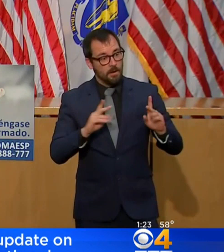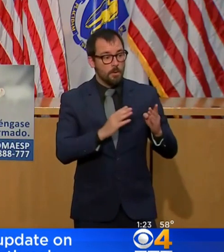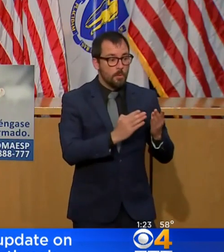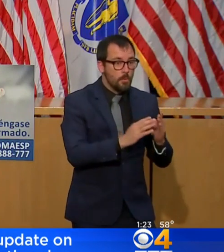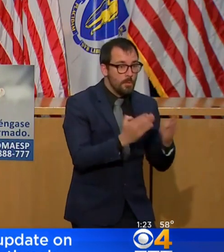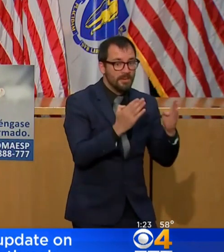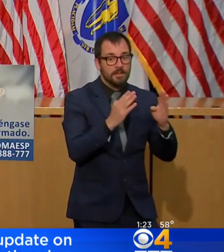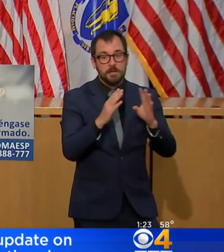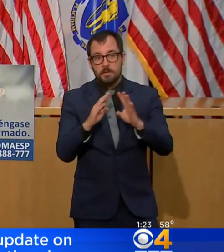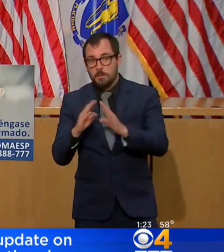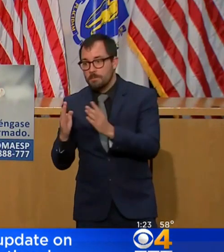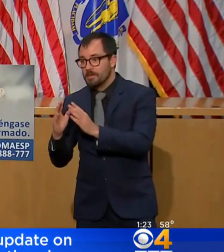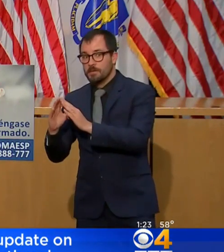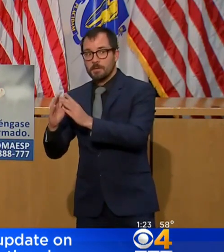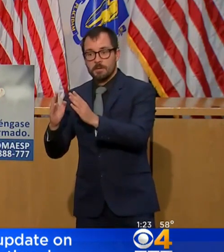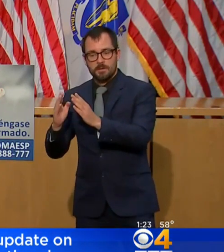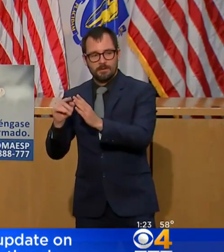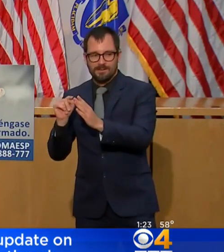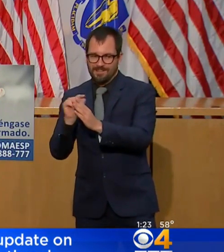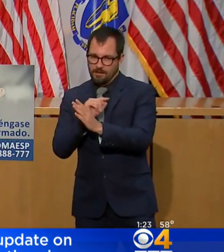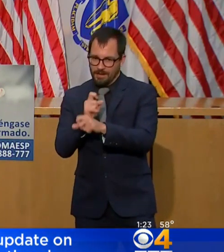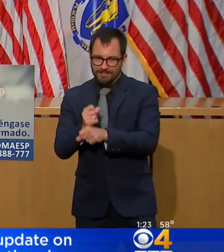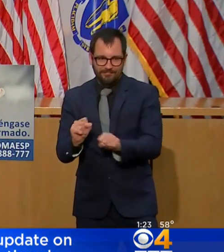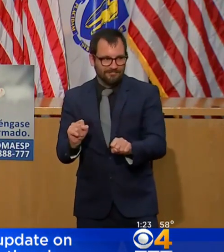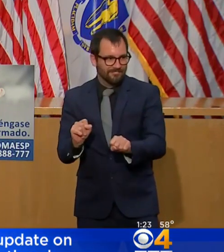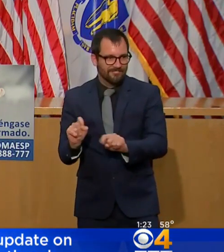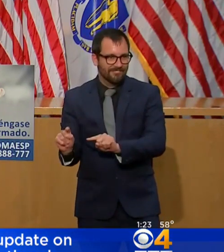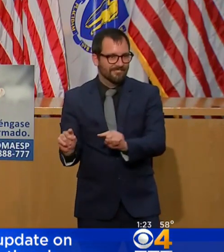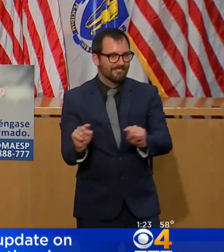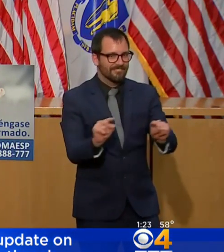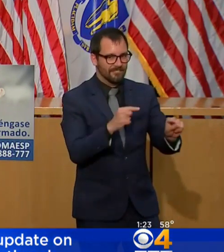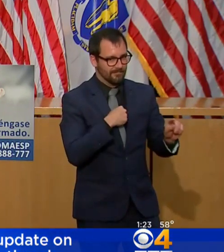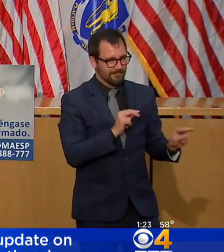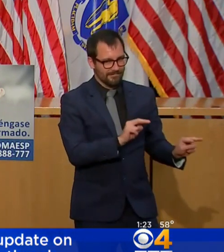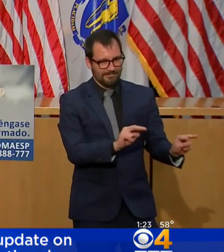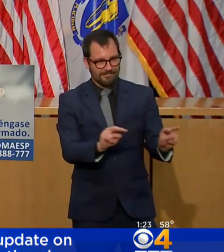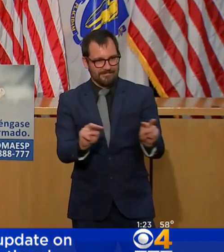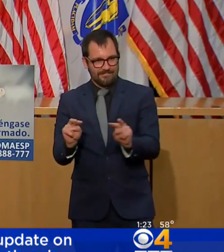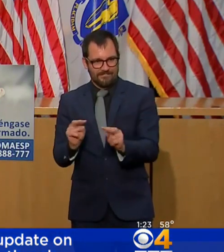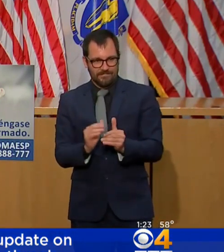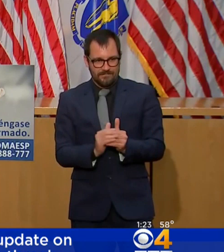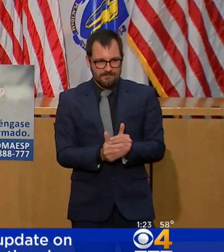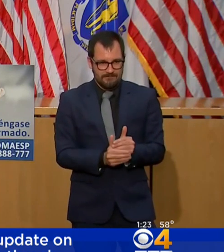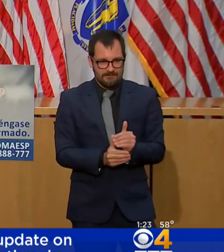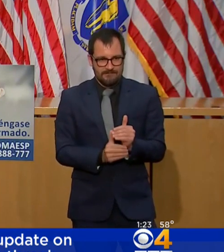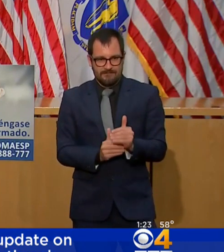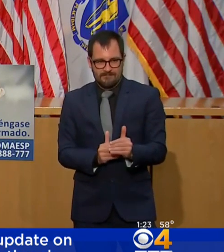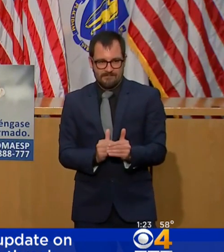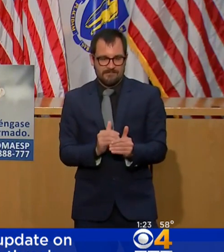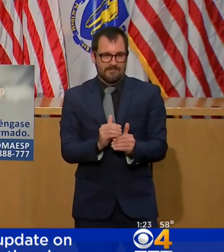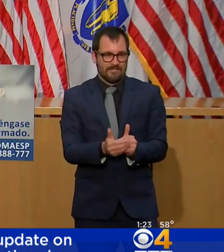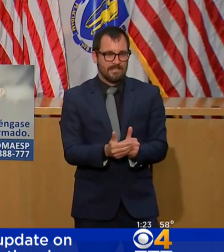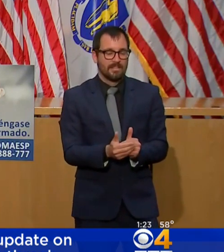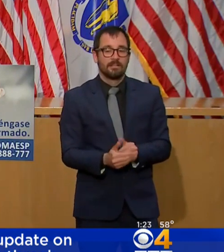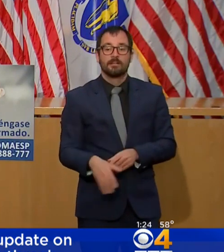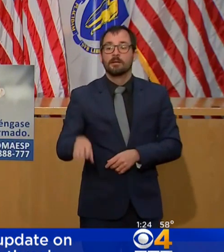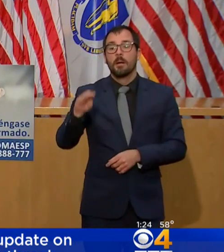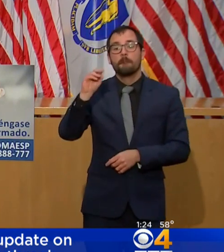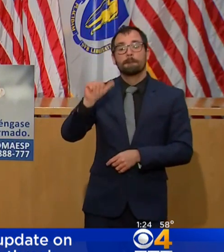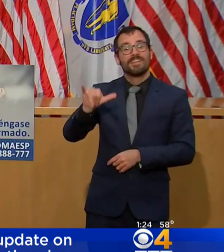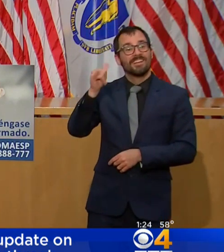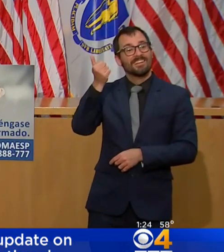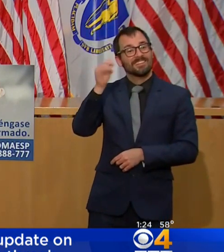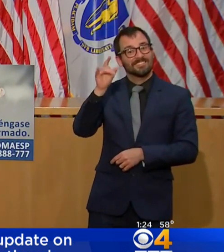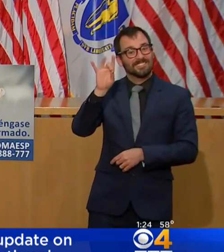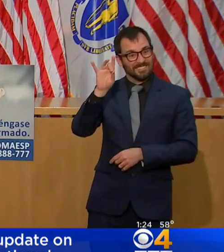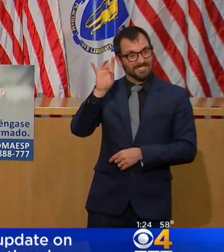boards in the process of developing a full report that will be available on May 18th that will outline those plans, including the